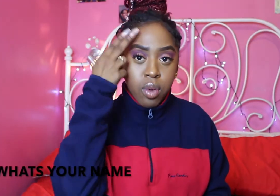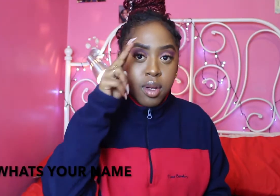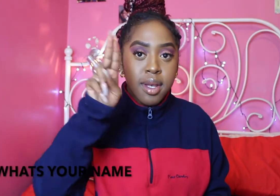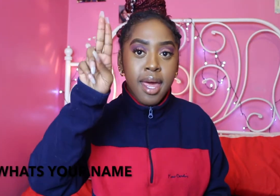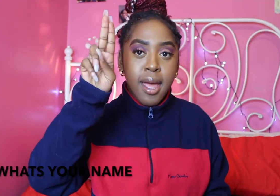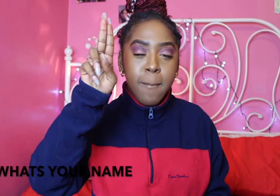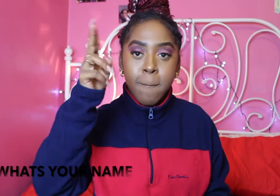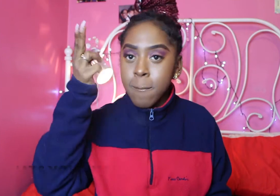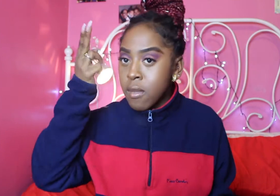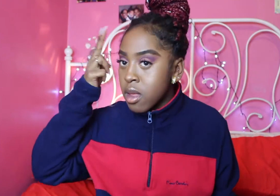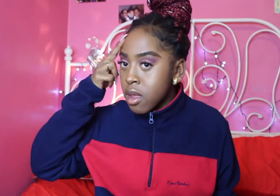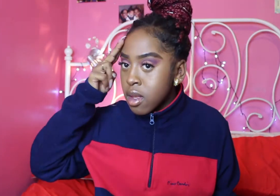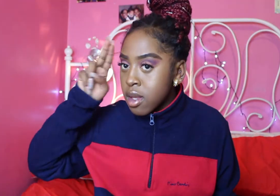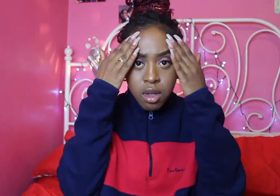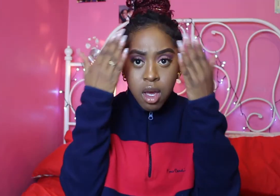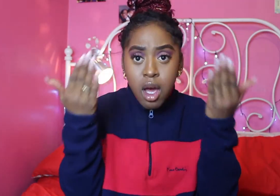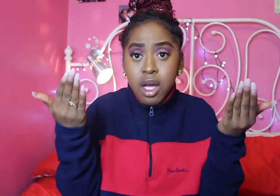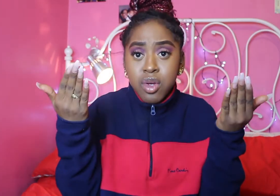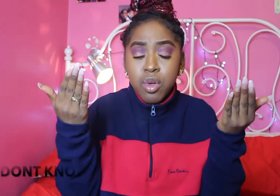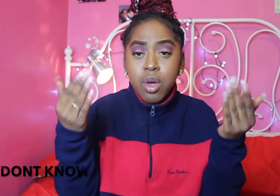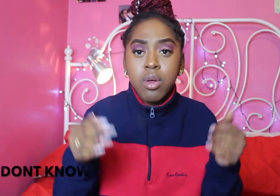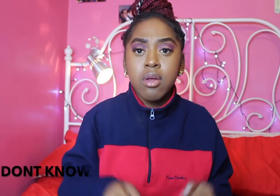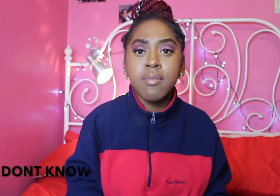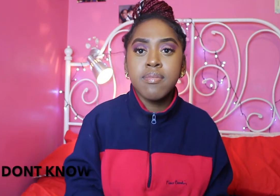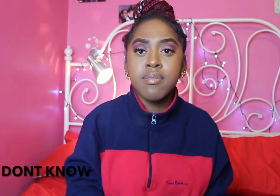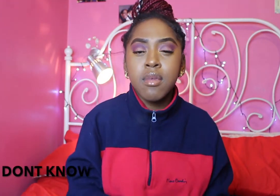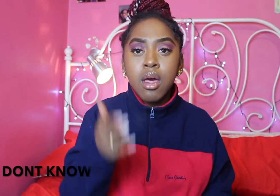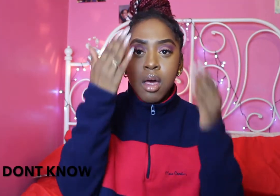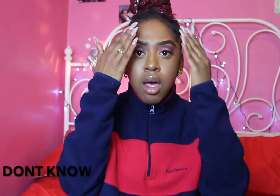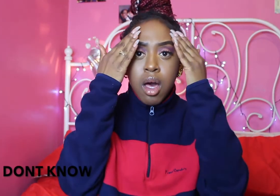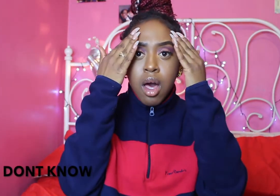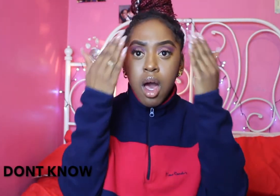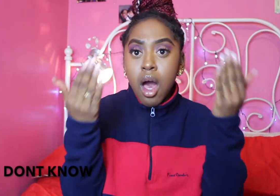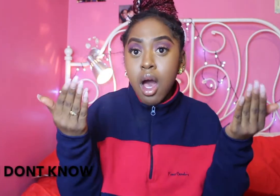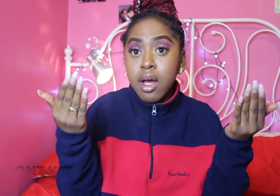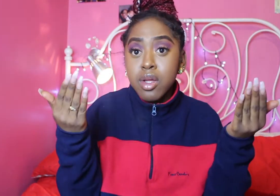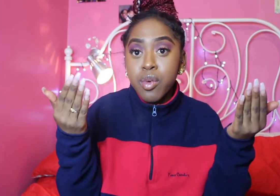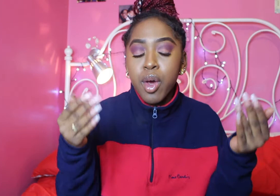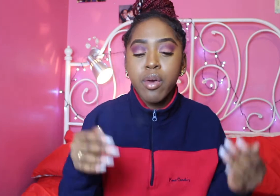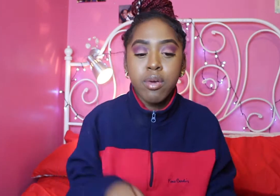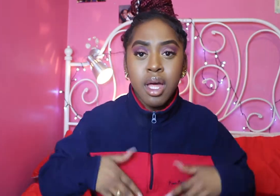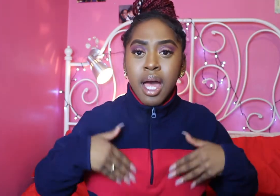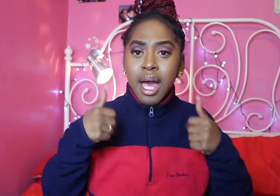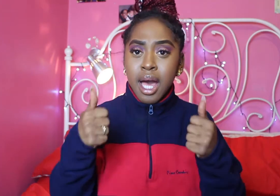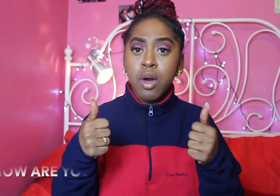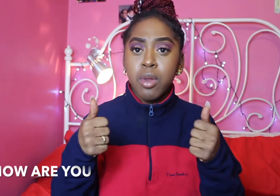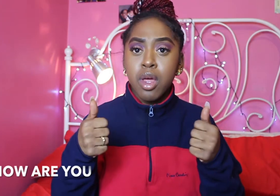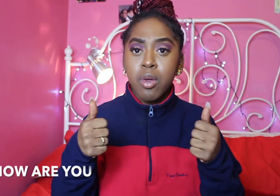name I don't know I don't know how are you